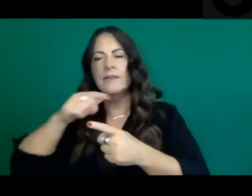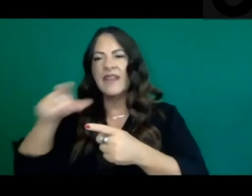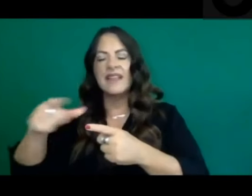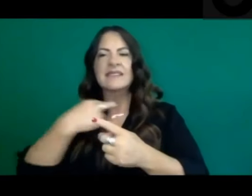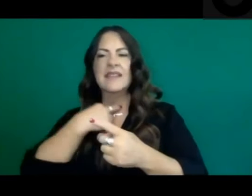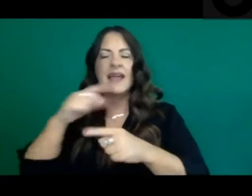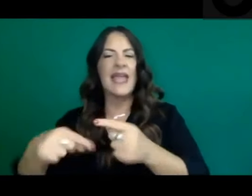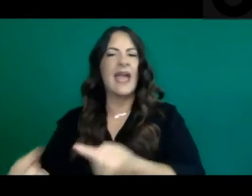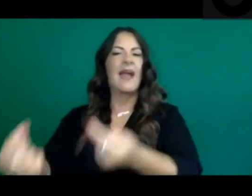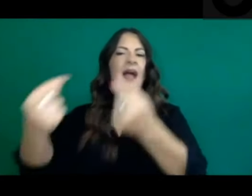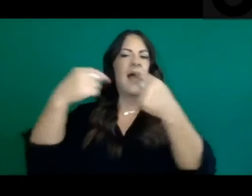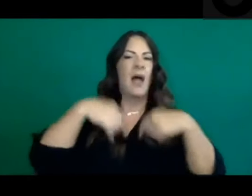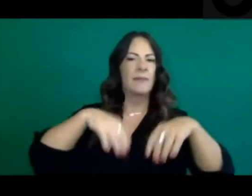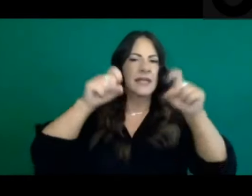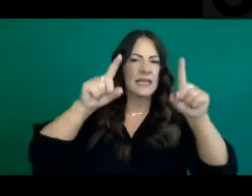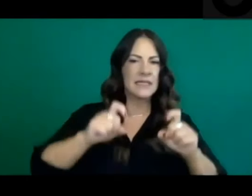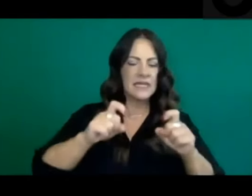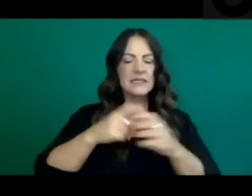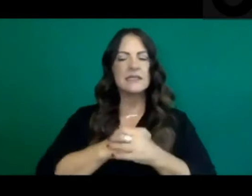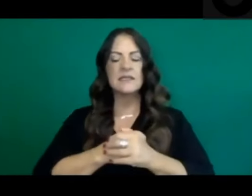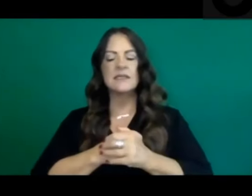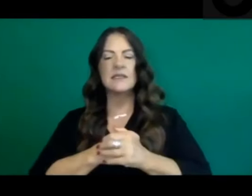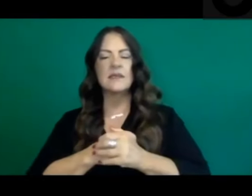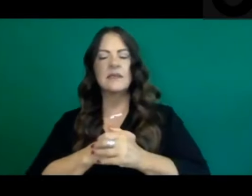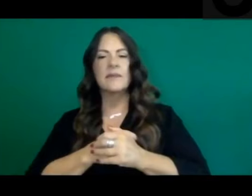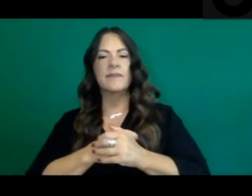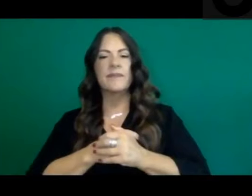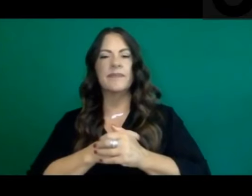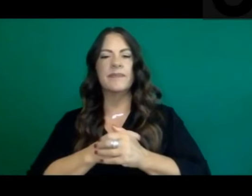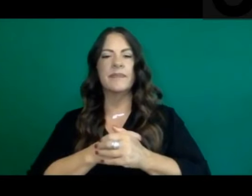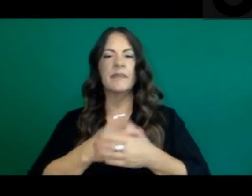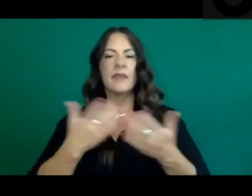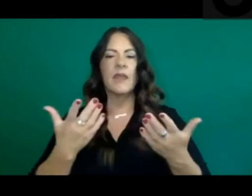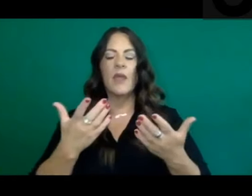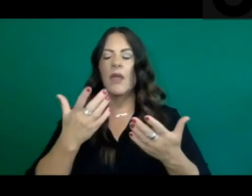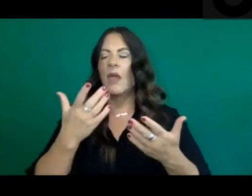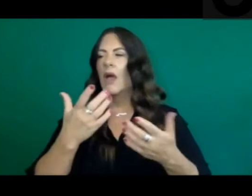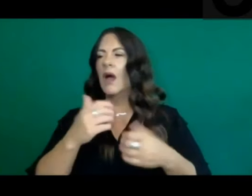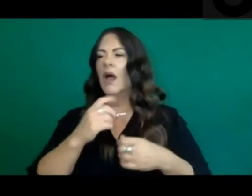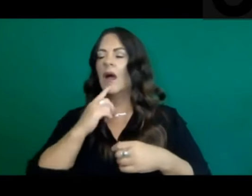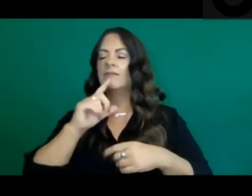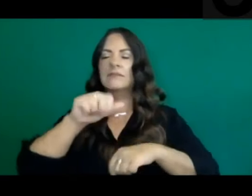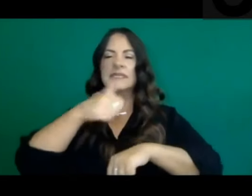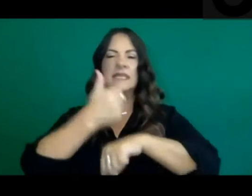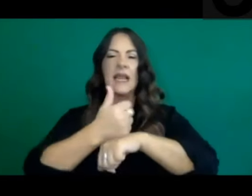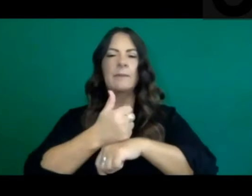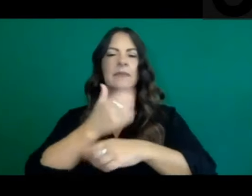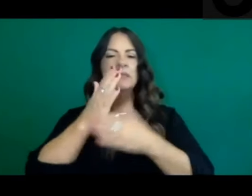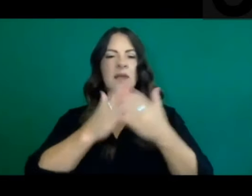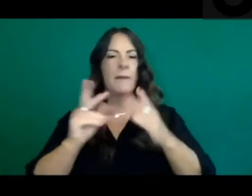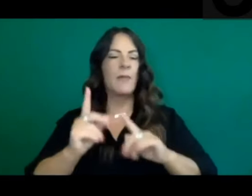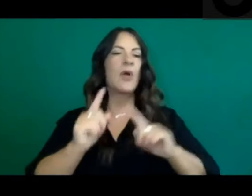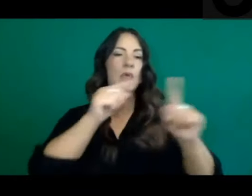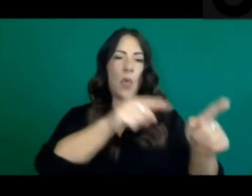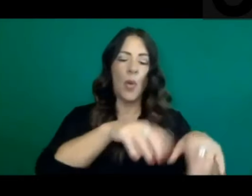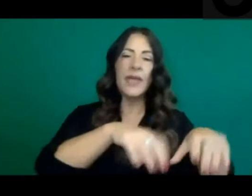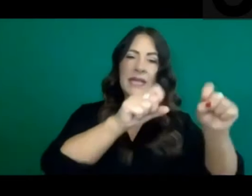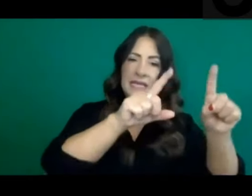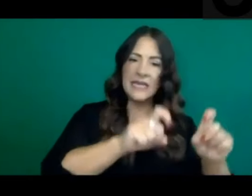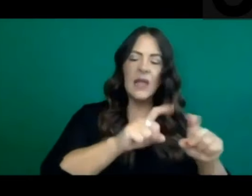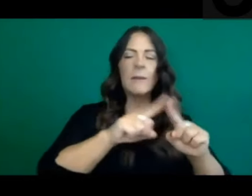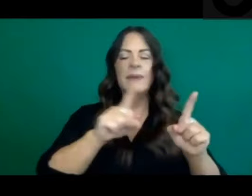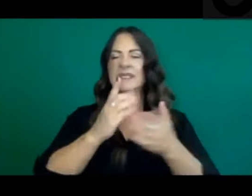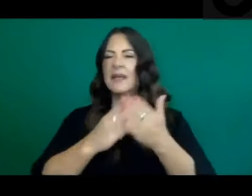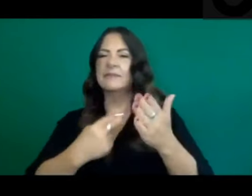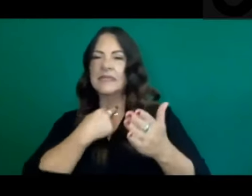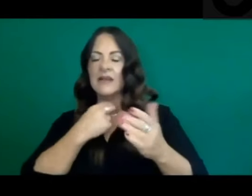getting tested at a more formal site or a clinic can get tested there. That not only gives us a chance to do more testing, but it